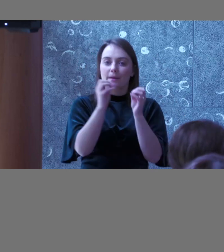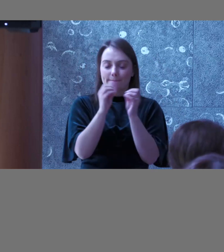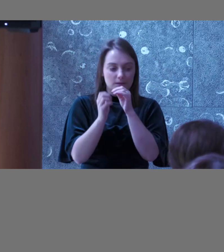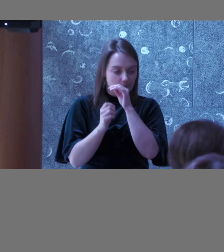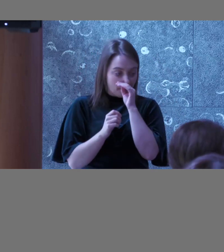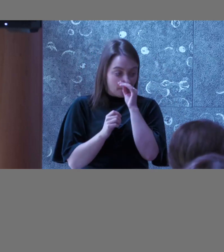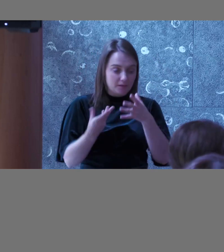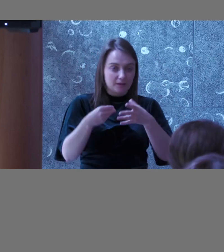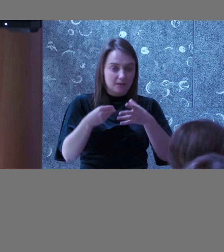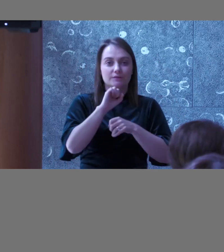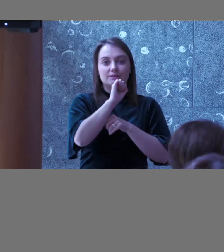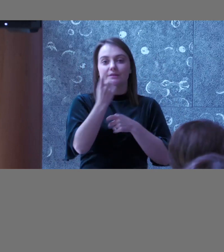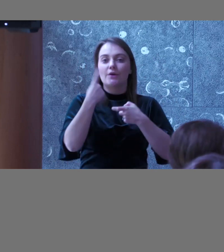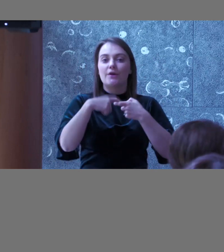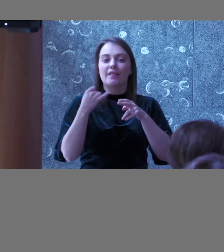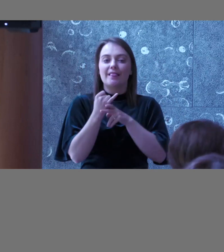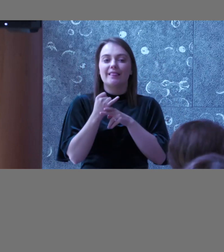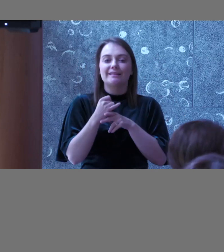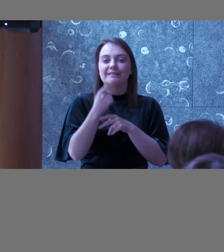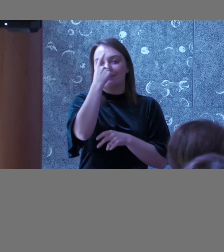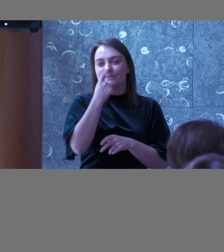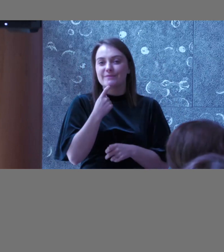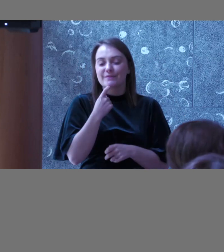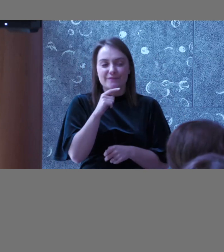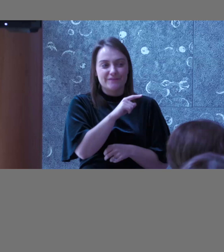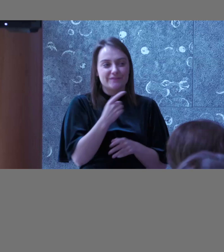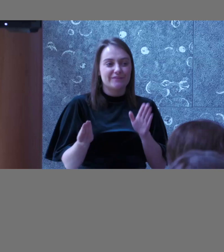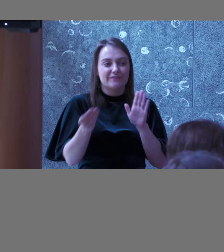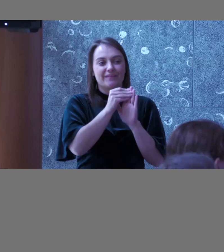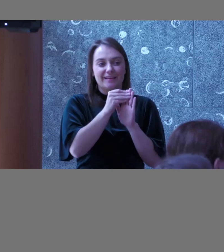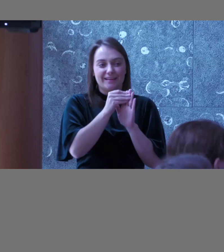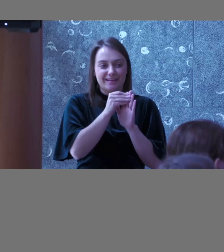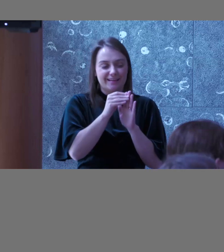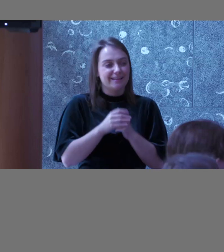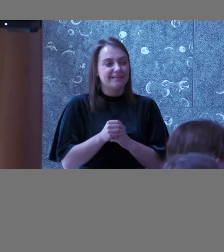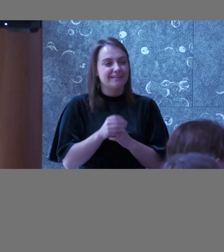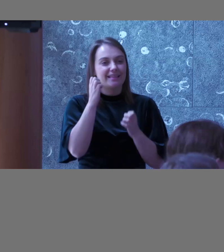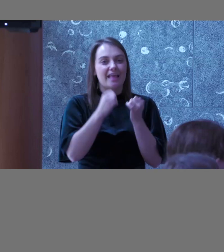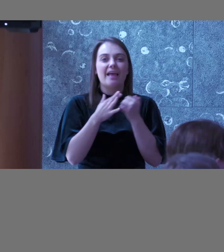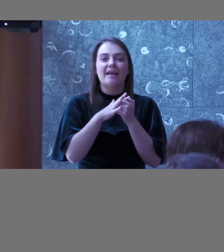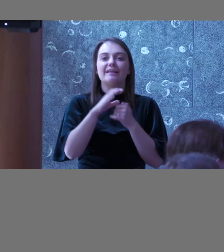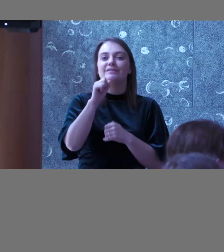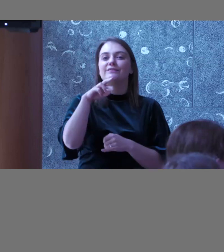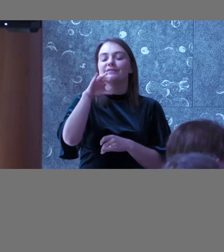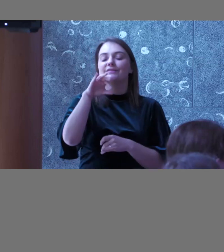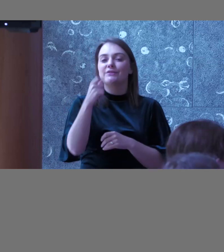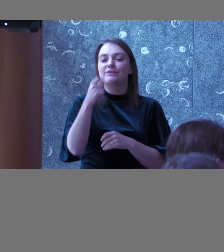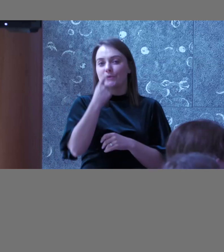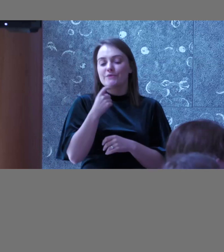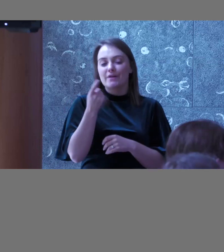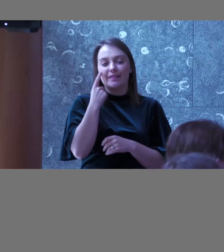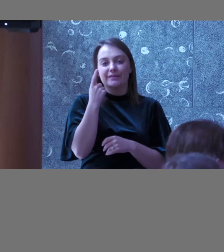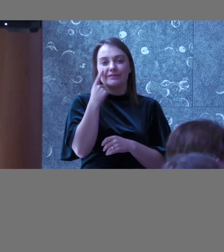included in her LinkedIn profile at the end of Sorka's profile you'll find